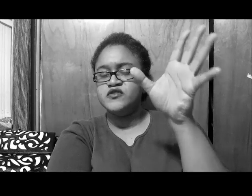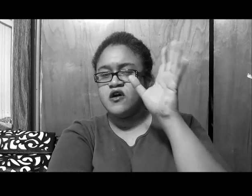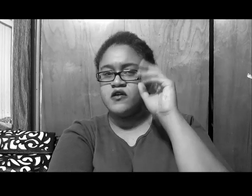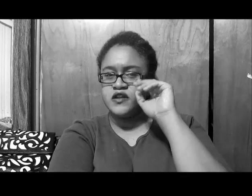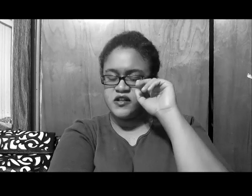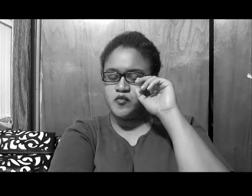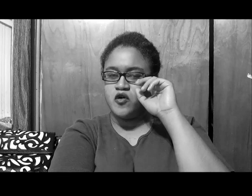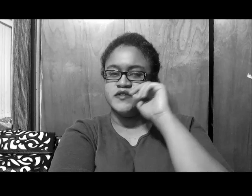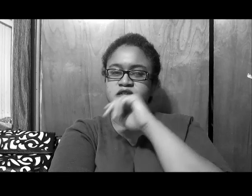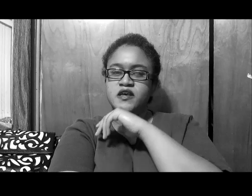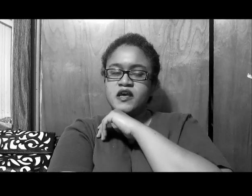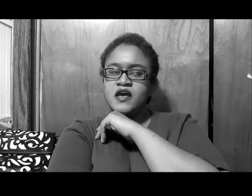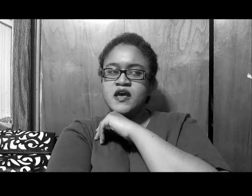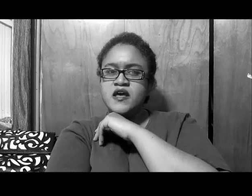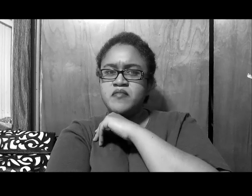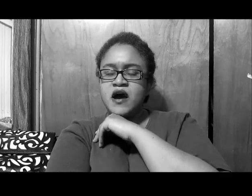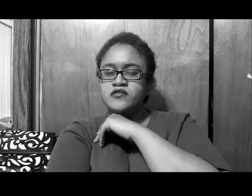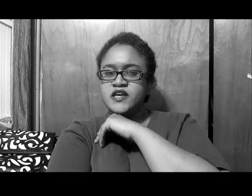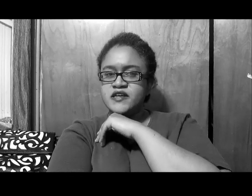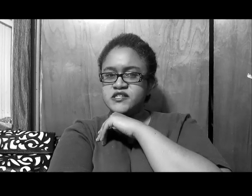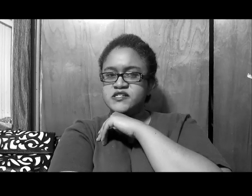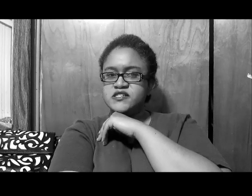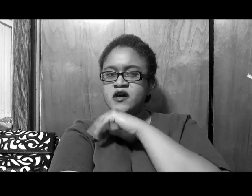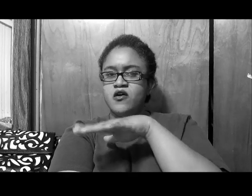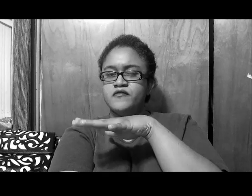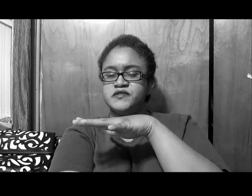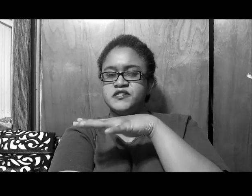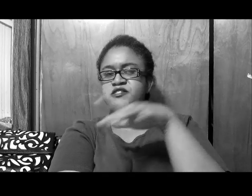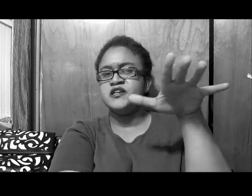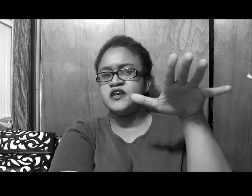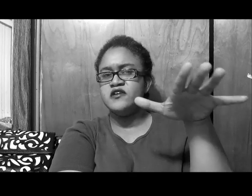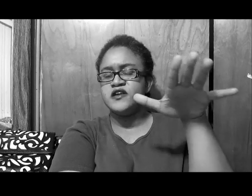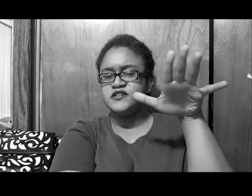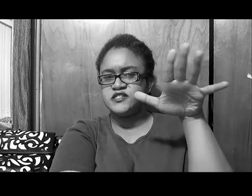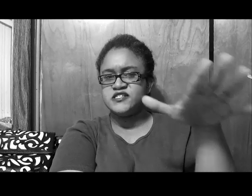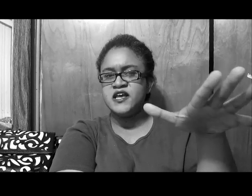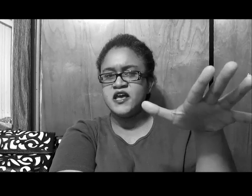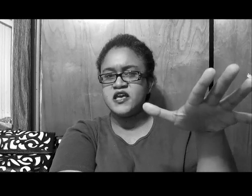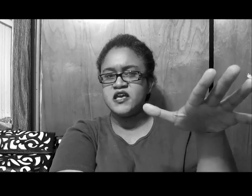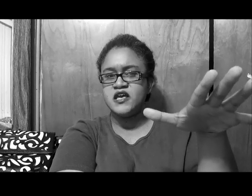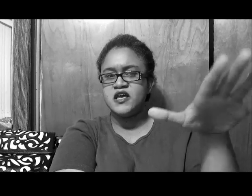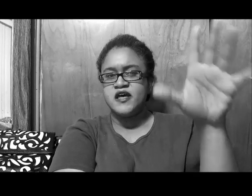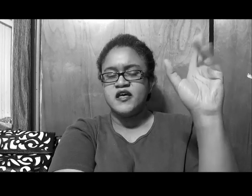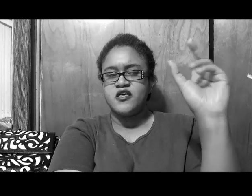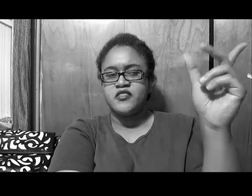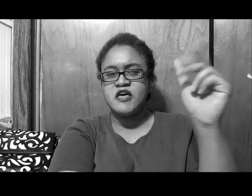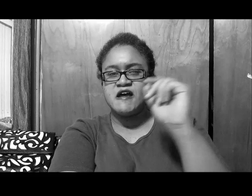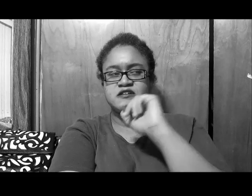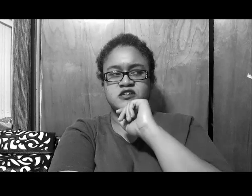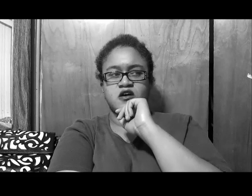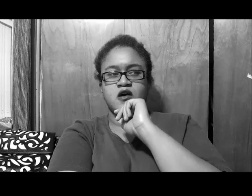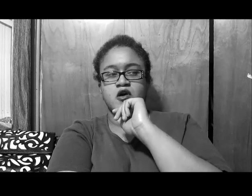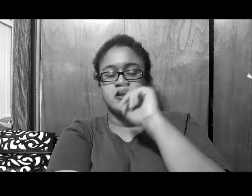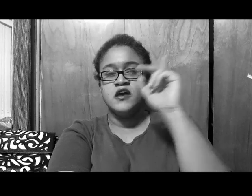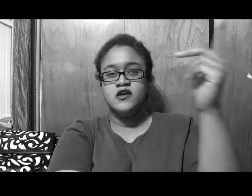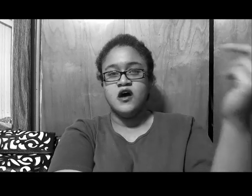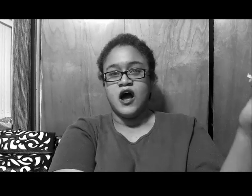talking, at the moment, and Apollo takes, itself, to sit here, and say, that, um, Kenya, I,